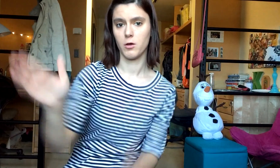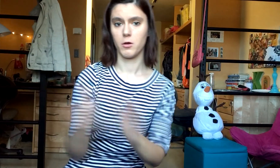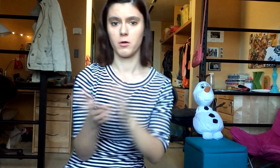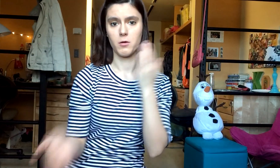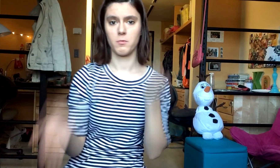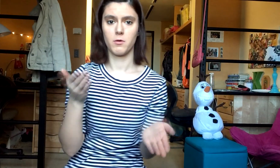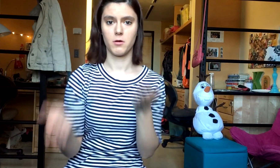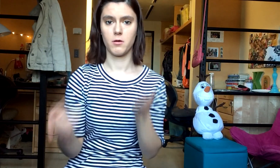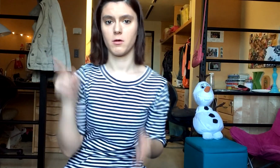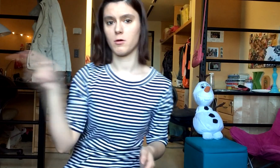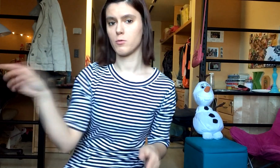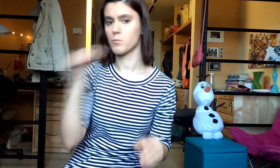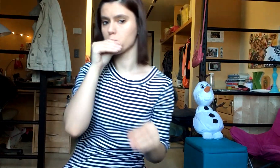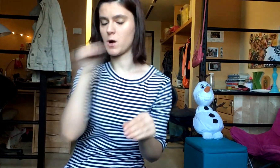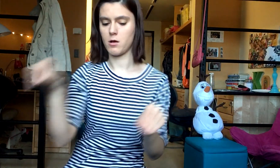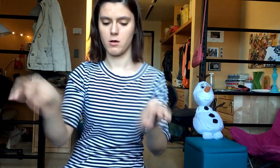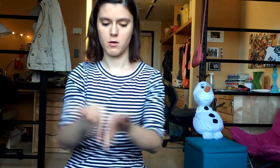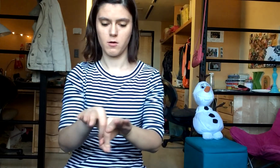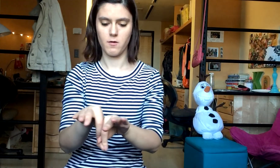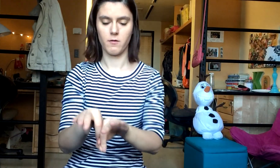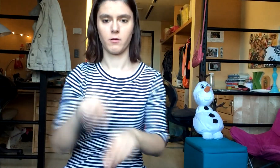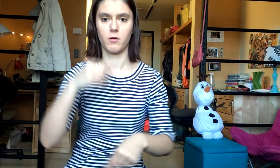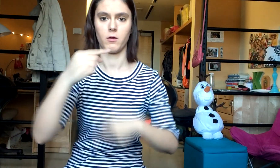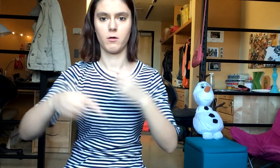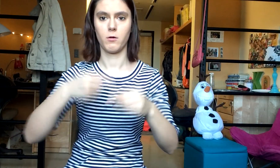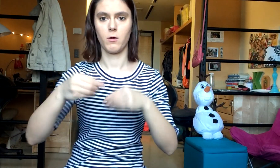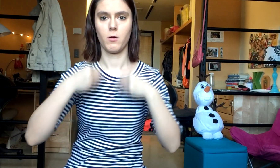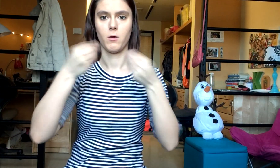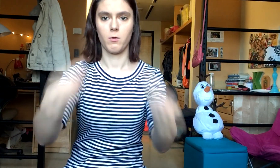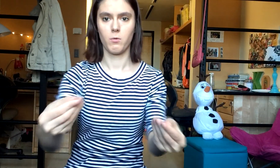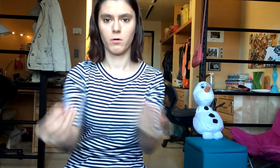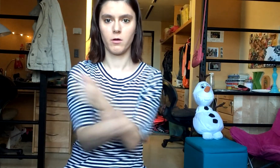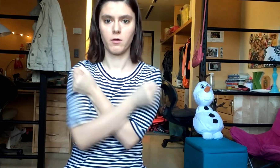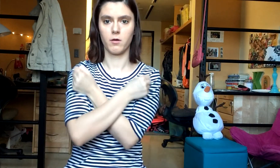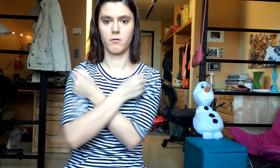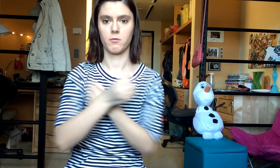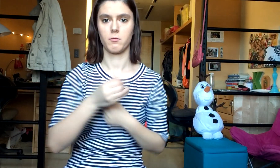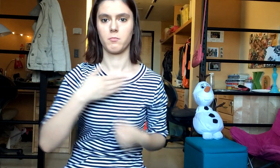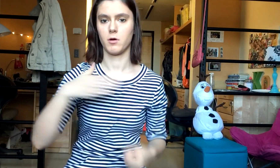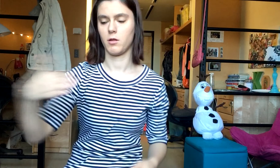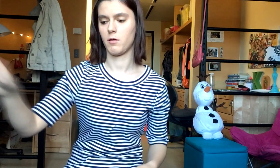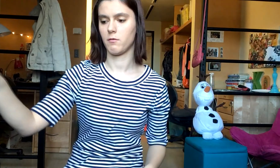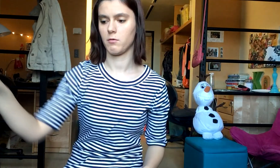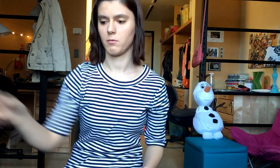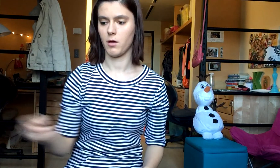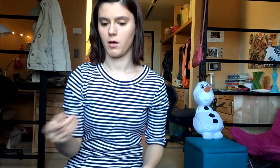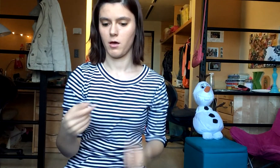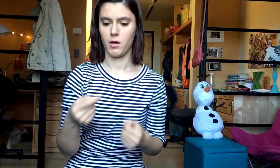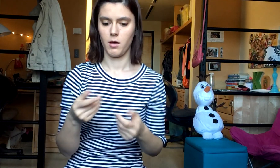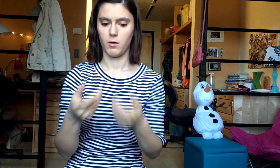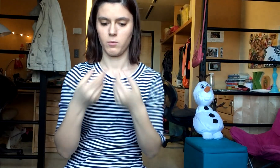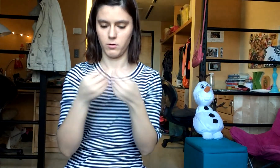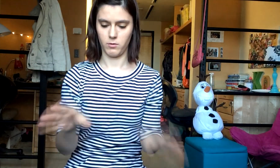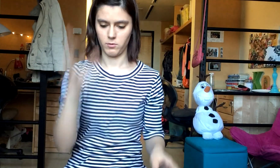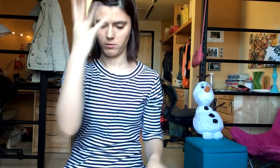Maybe you'll get married, and she will kiss your feet While I give all my rights away, I won't lose no sleep